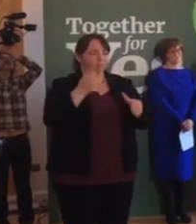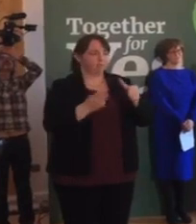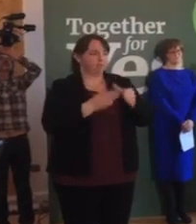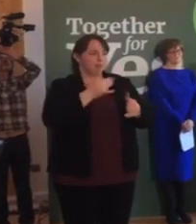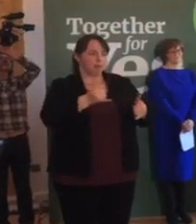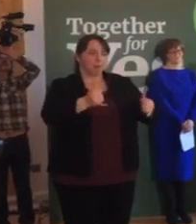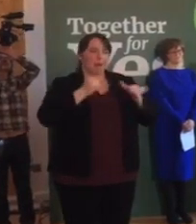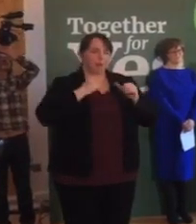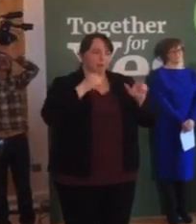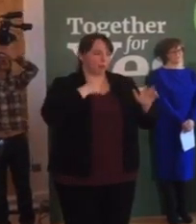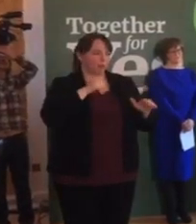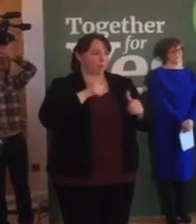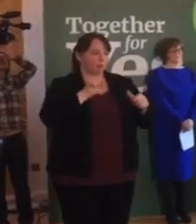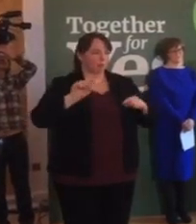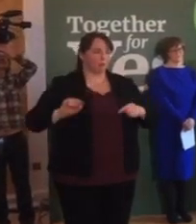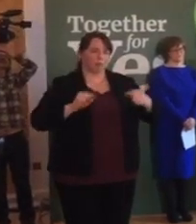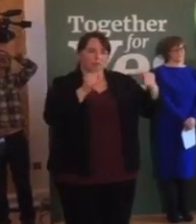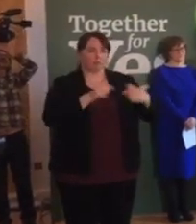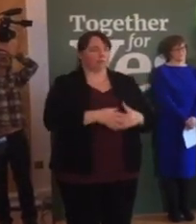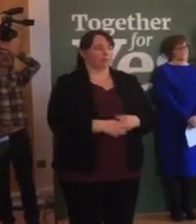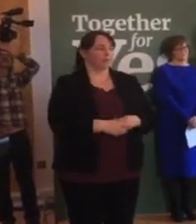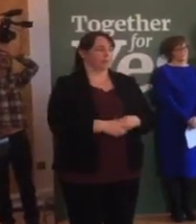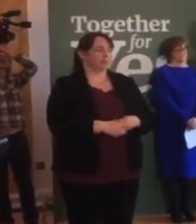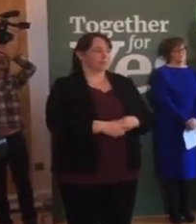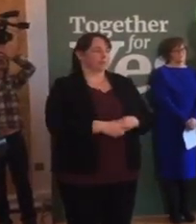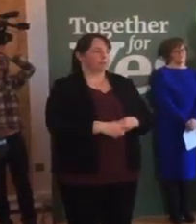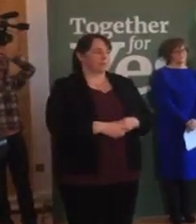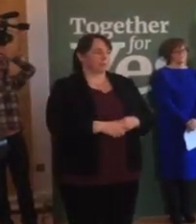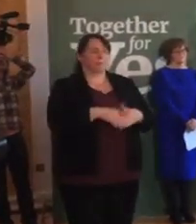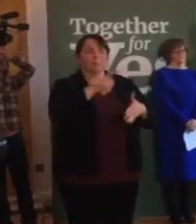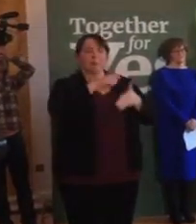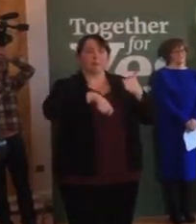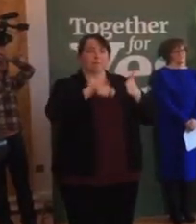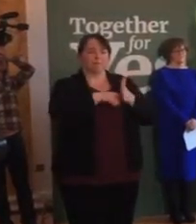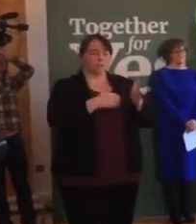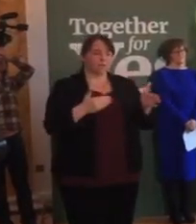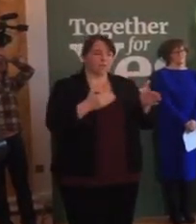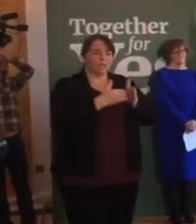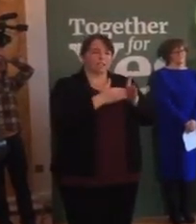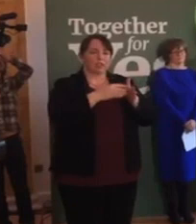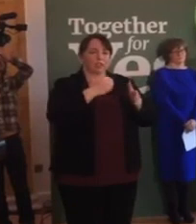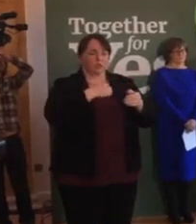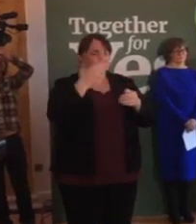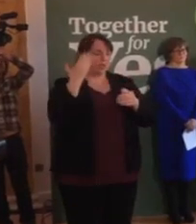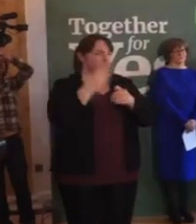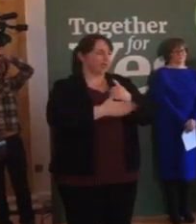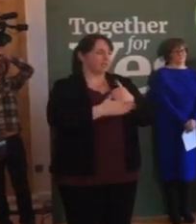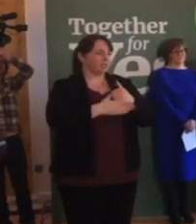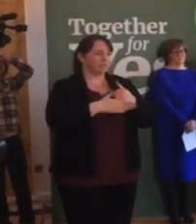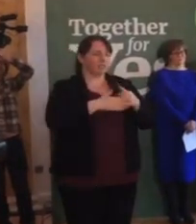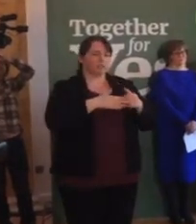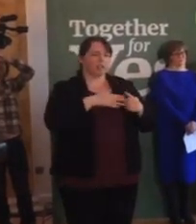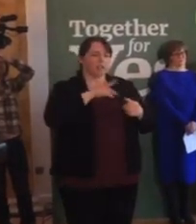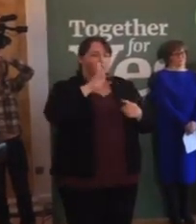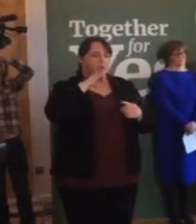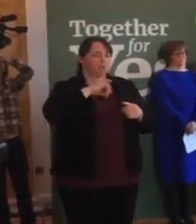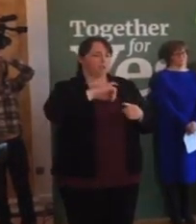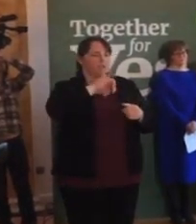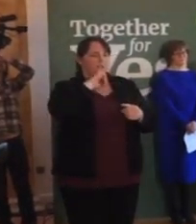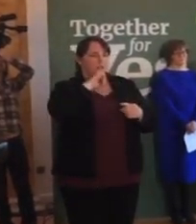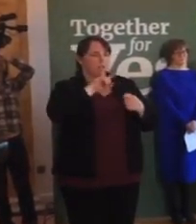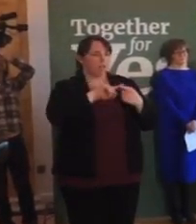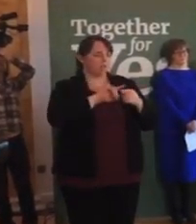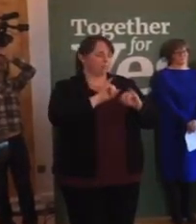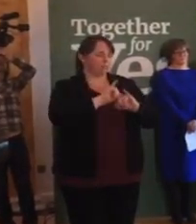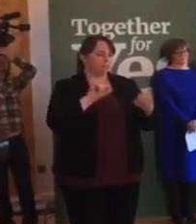to rise to that challenge. Vote yes to end an unforgiving and a harsh